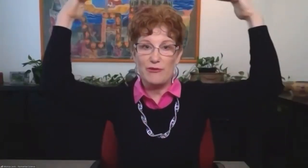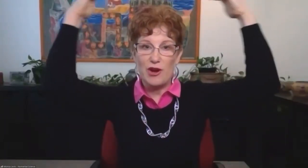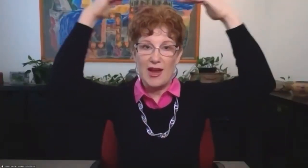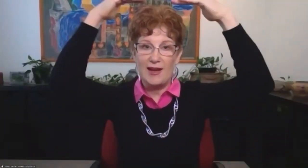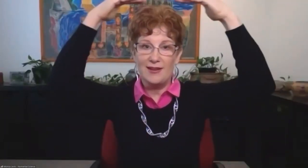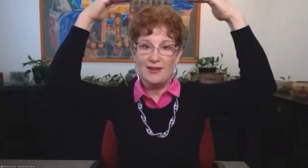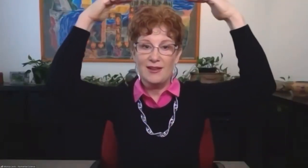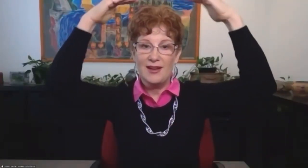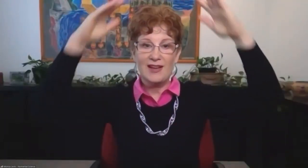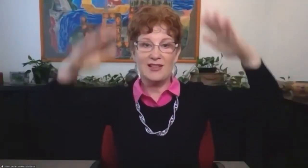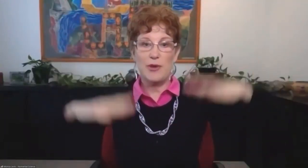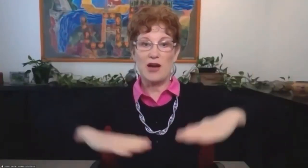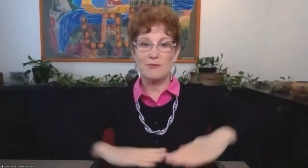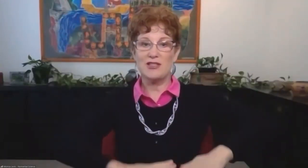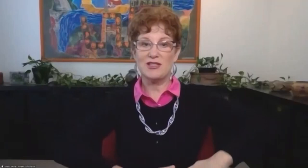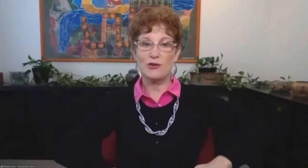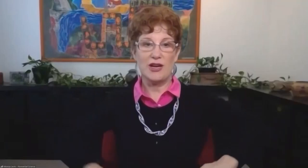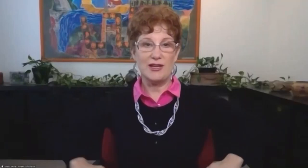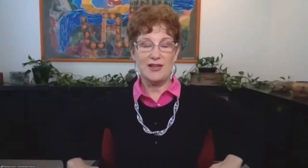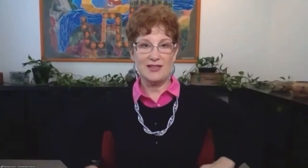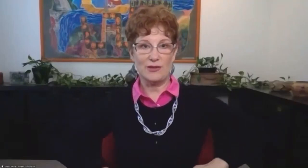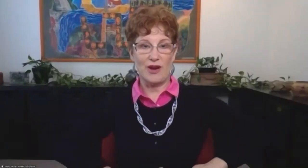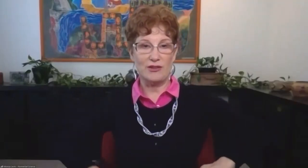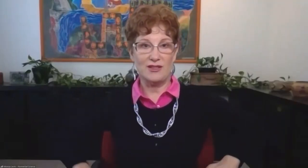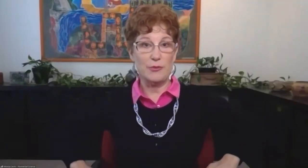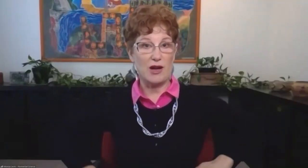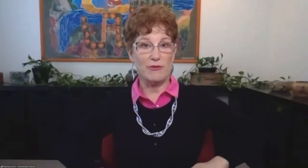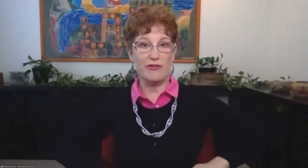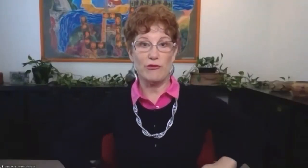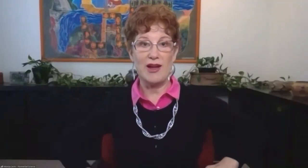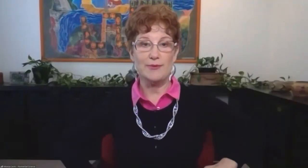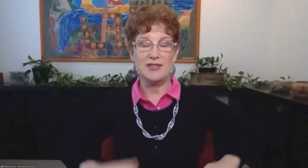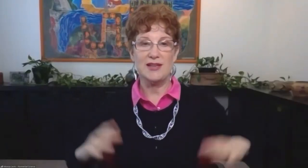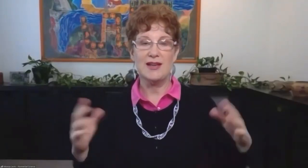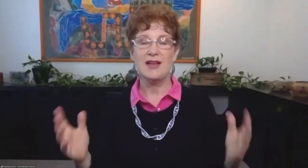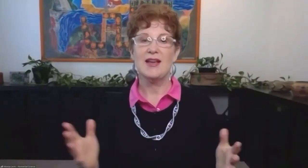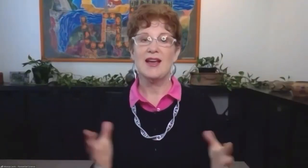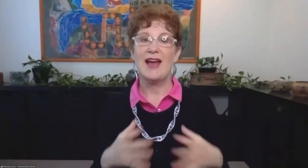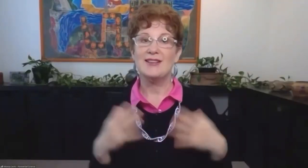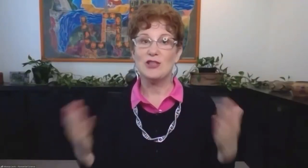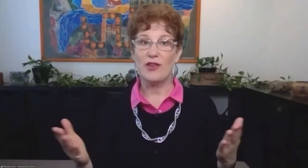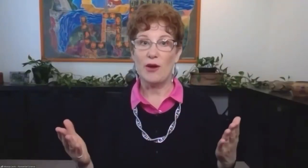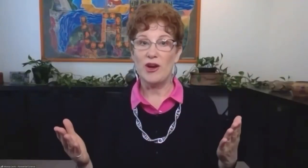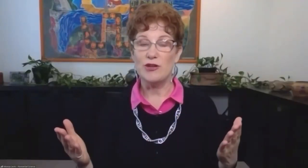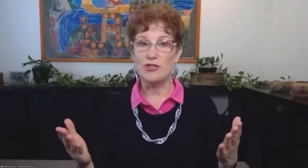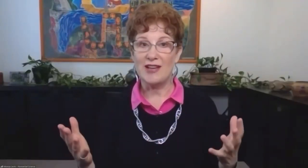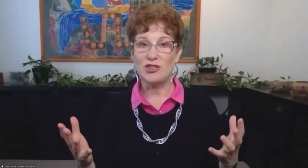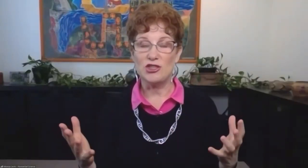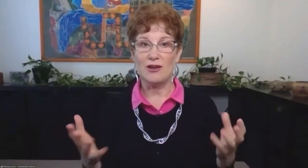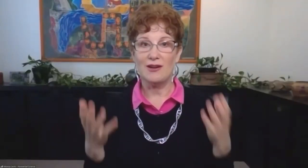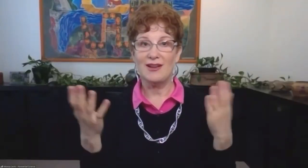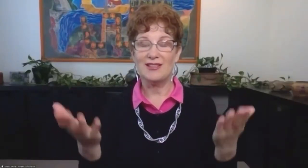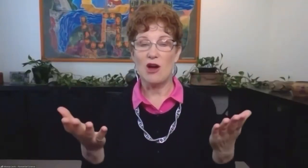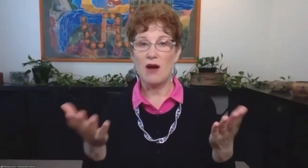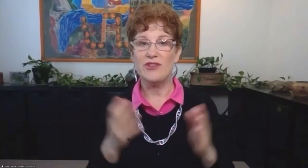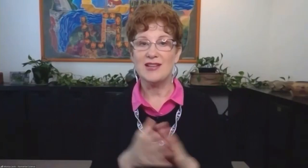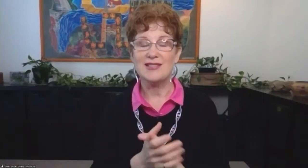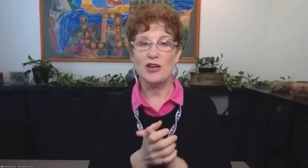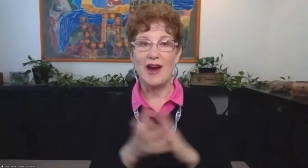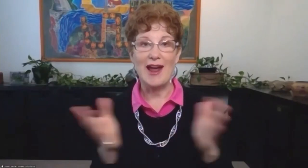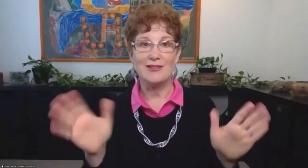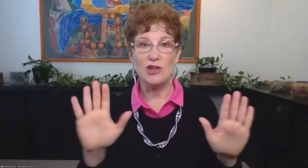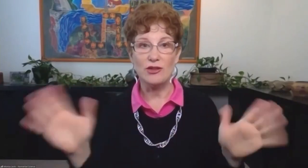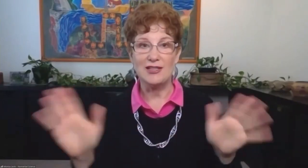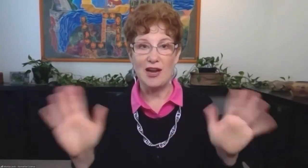is at the top of your head and the bottom of the screen is around the bottom of your ribs. And so that when you gesture, it's